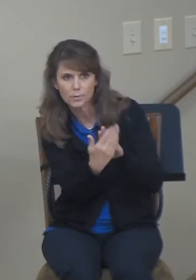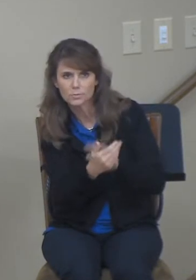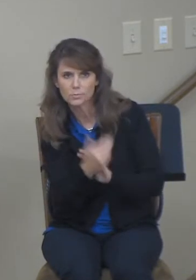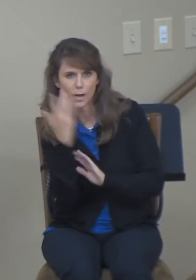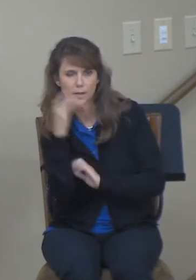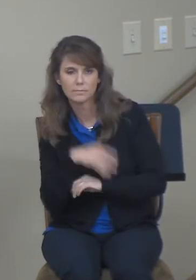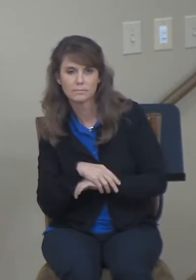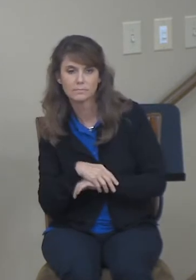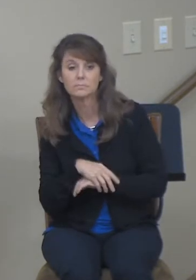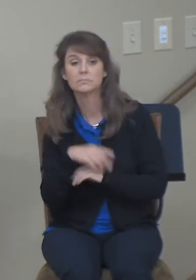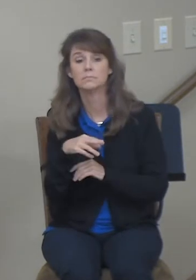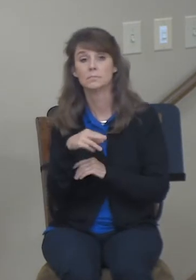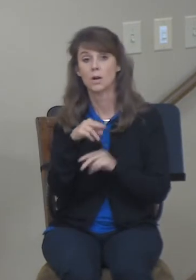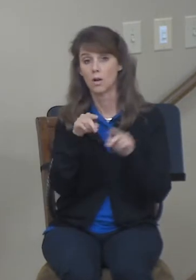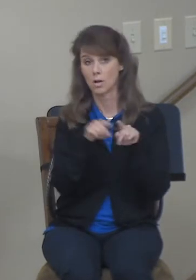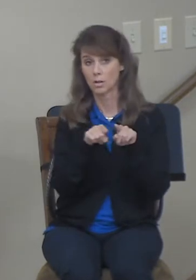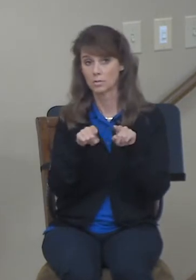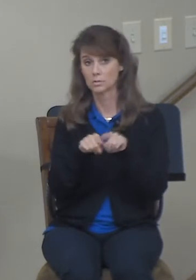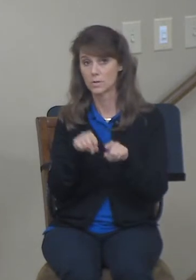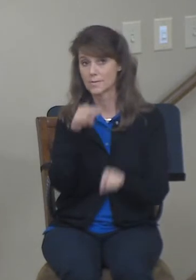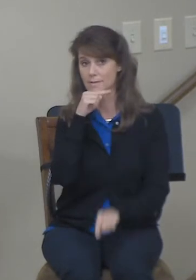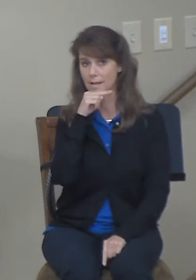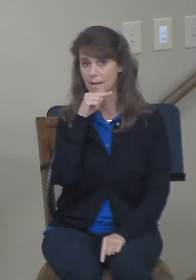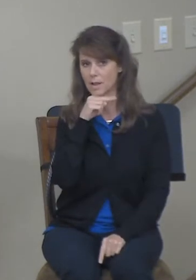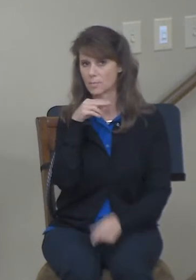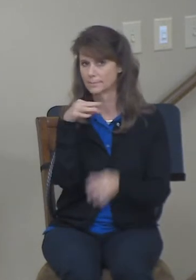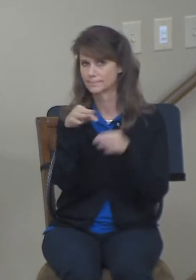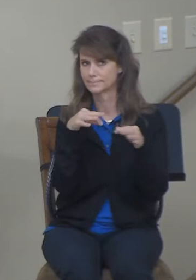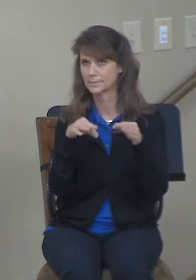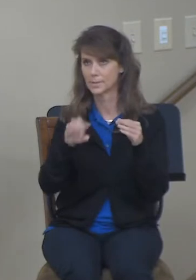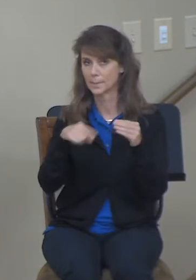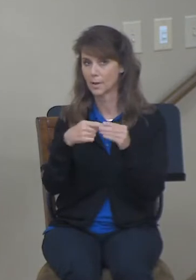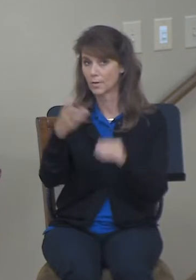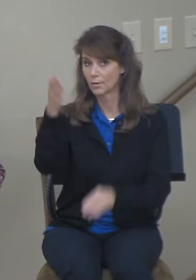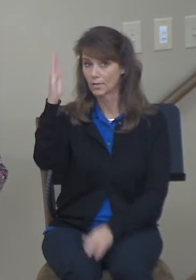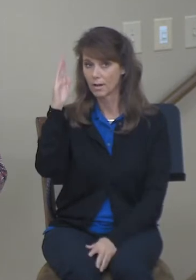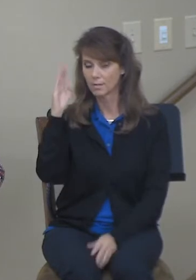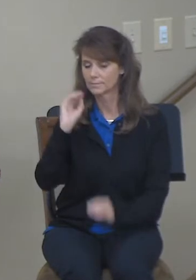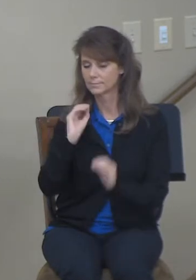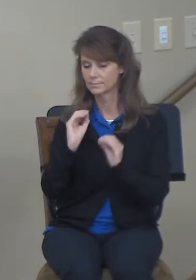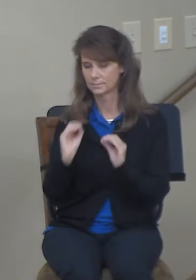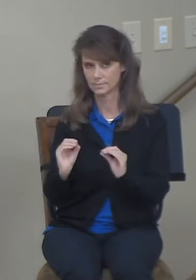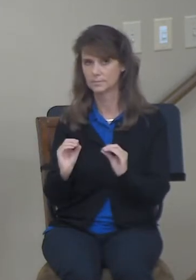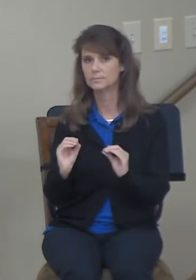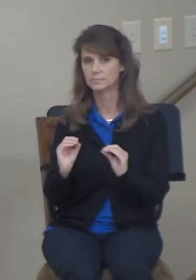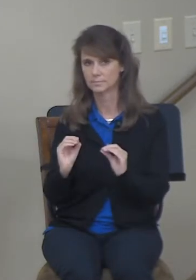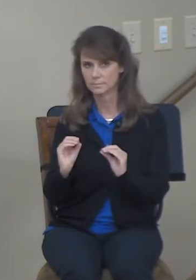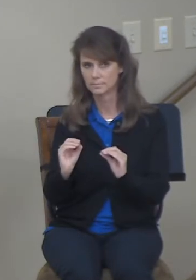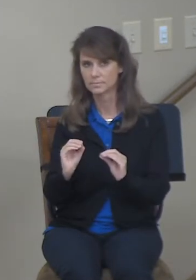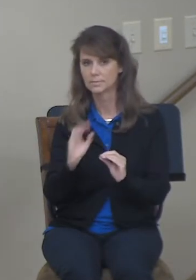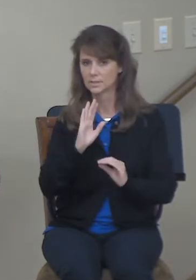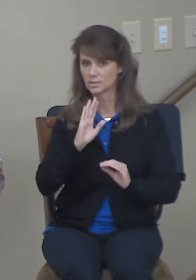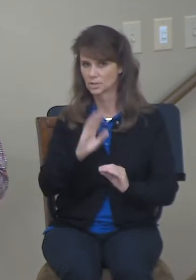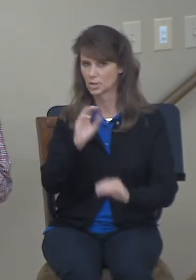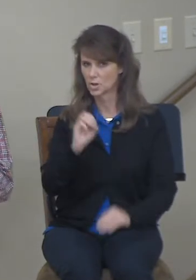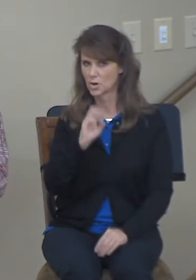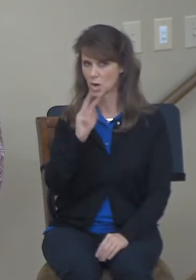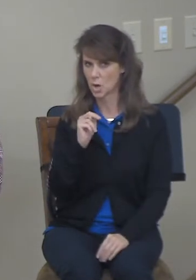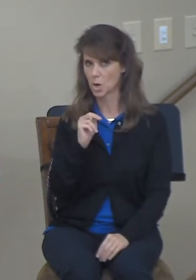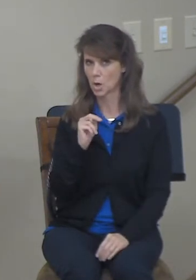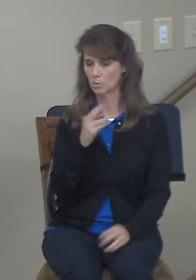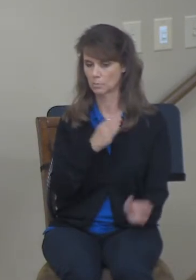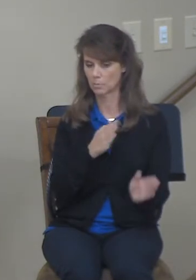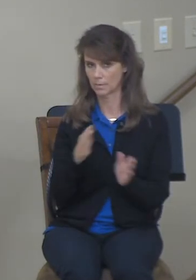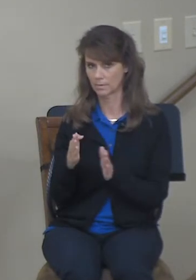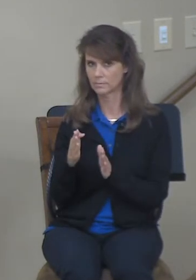of God. This is a plan of her own devisings. And it seems like Naomi is playing on Boaz's